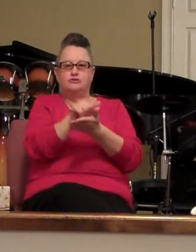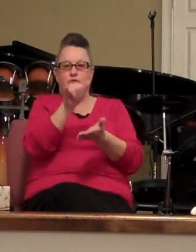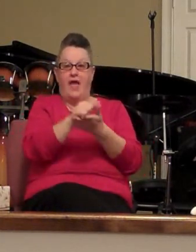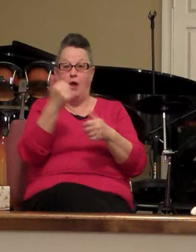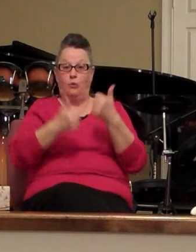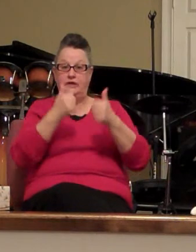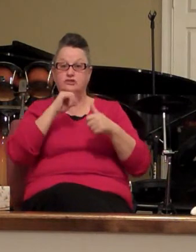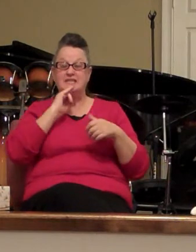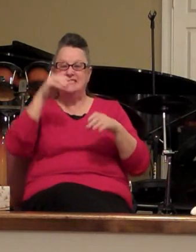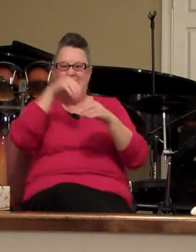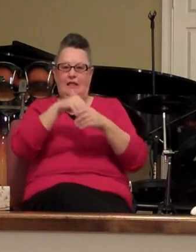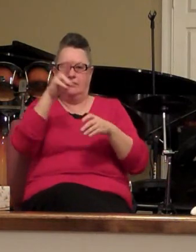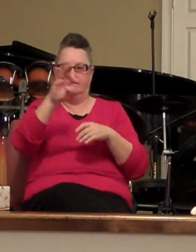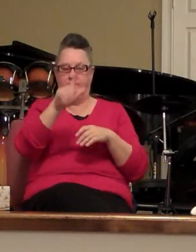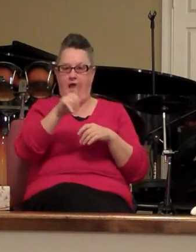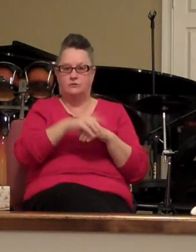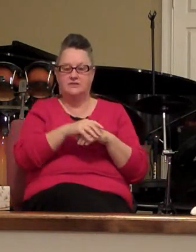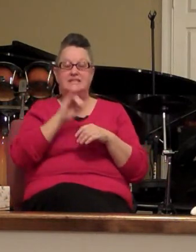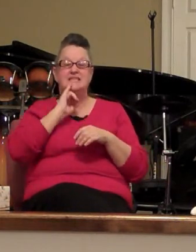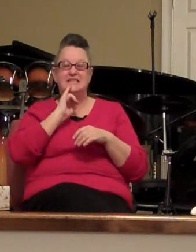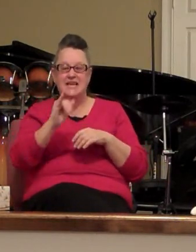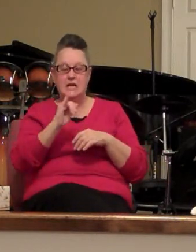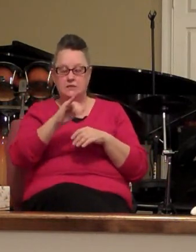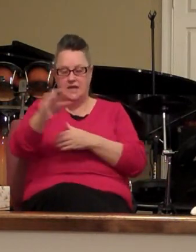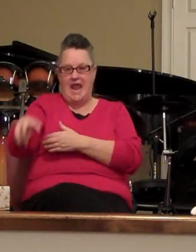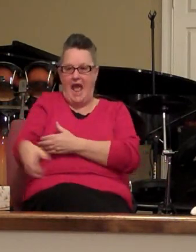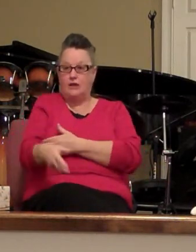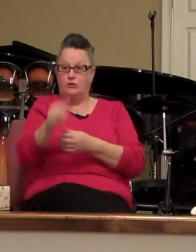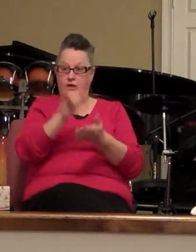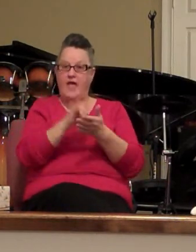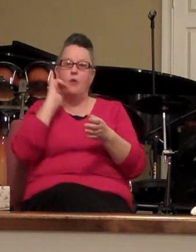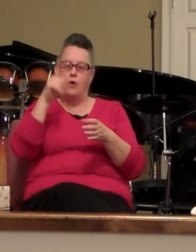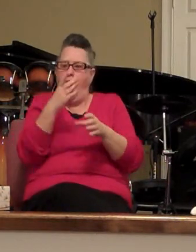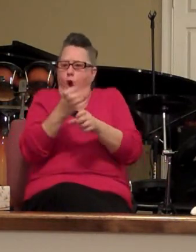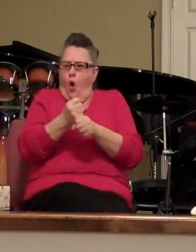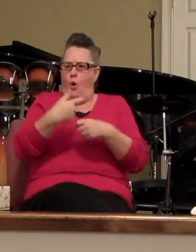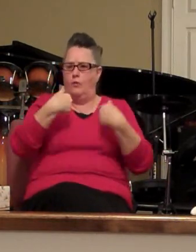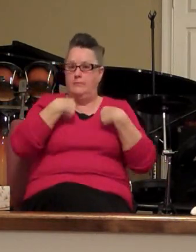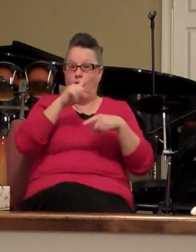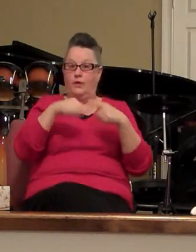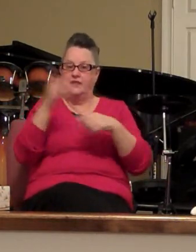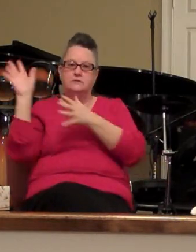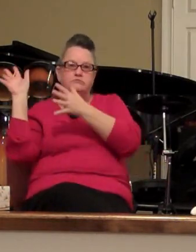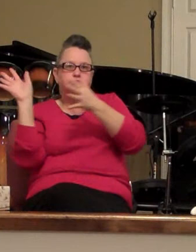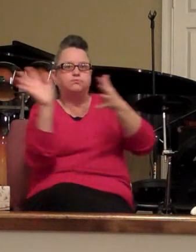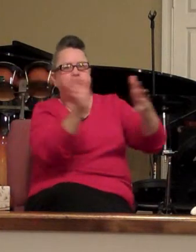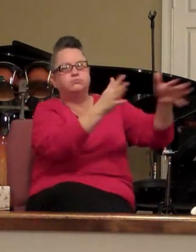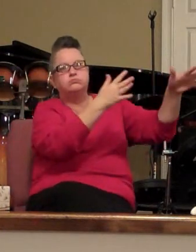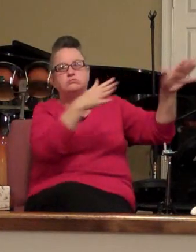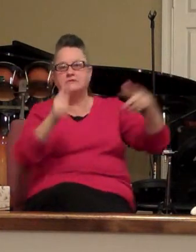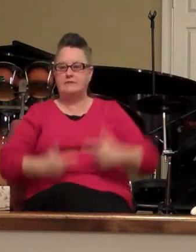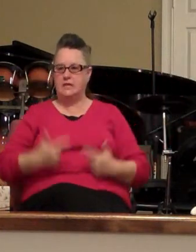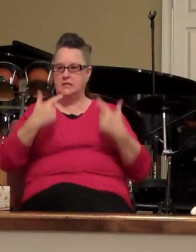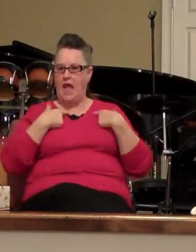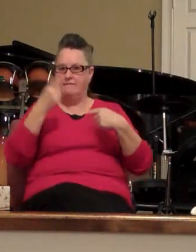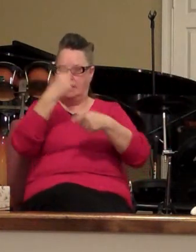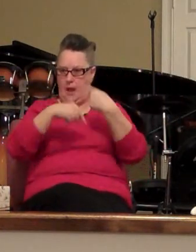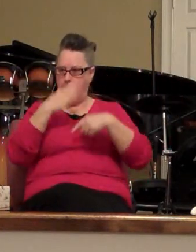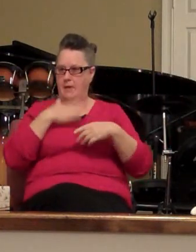in the veil it is an anchor that's going to hold me when the storms of this life come my way when the